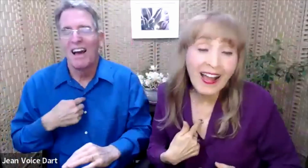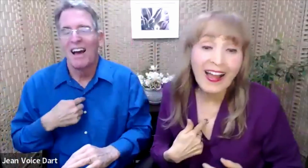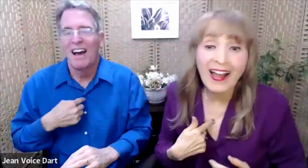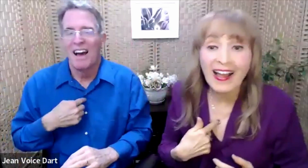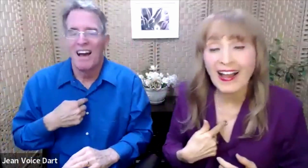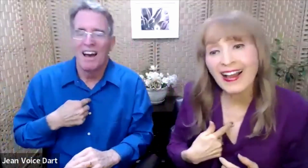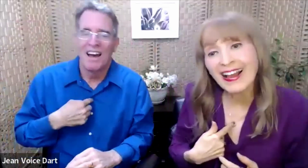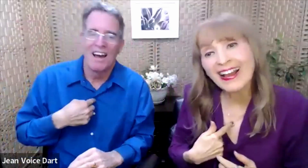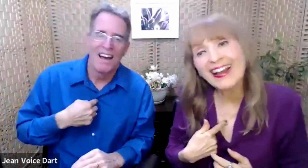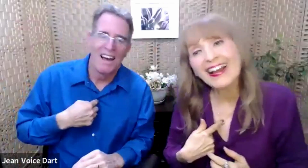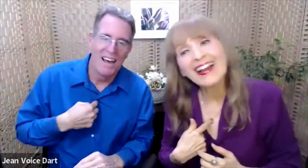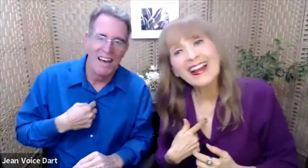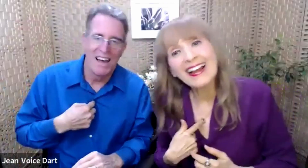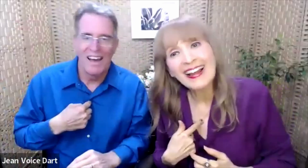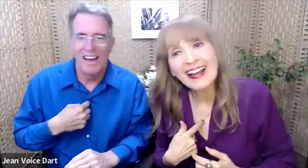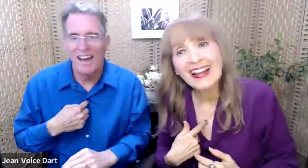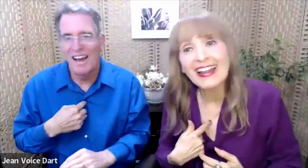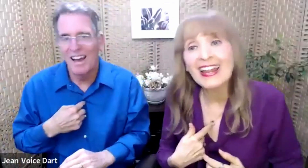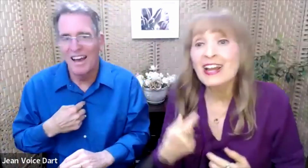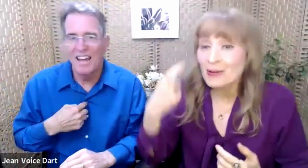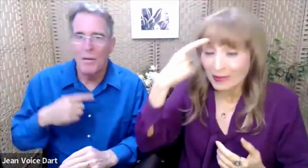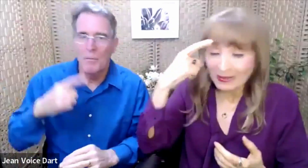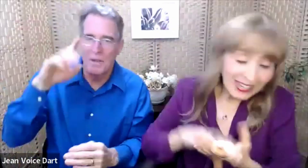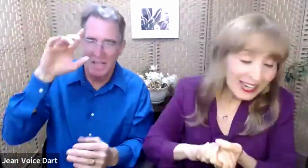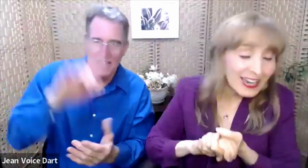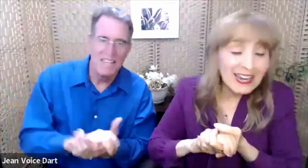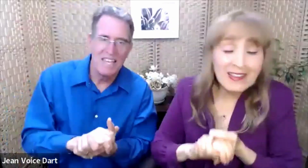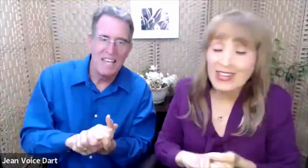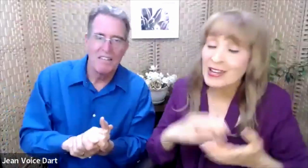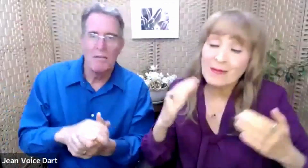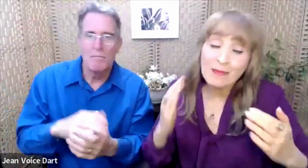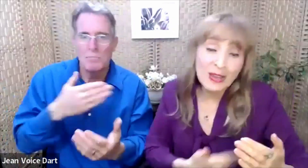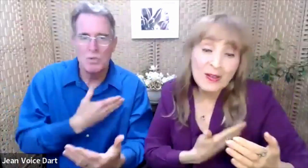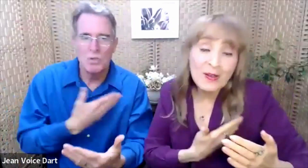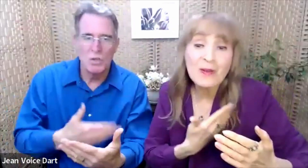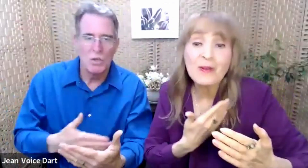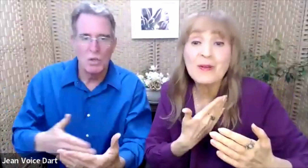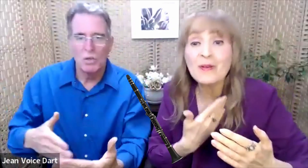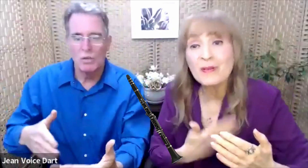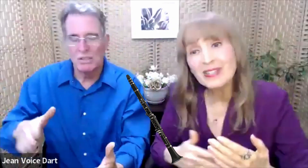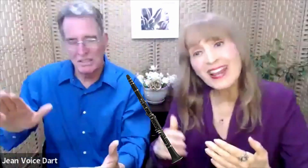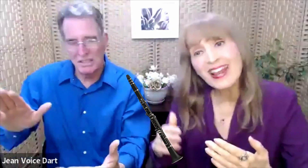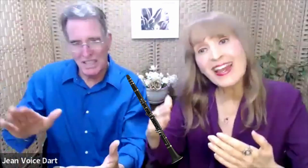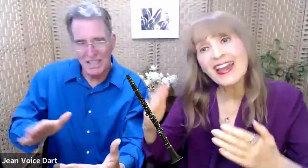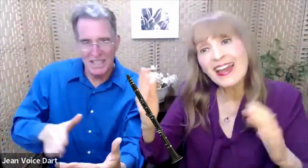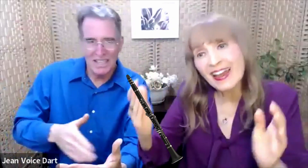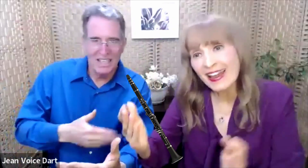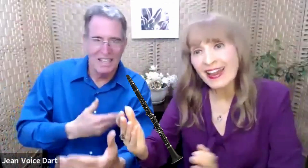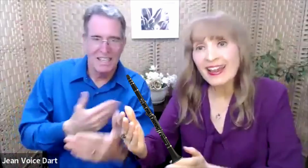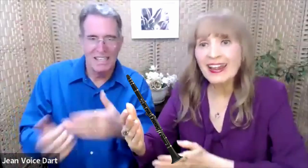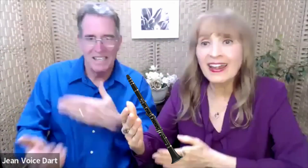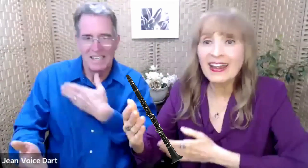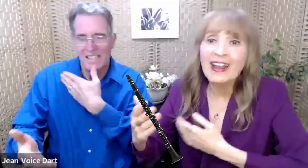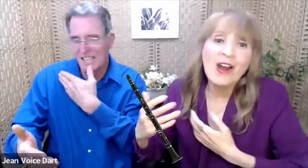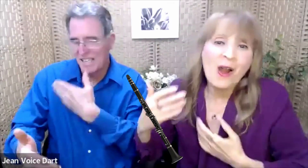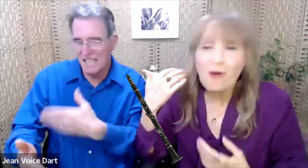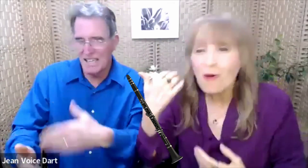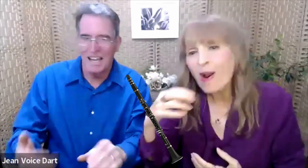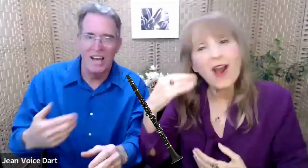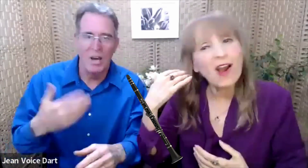believe in music. Oh,